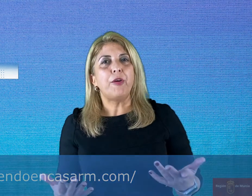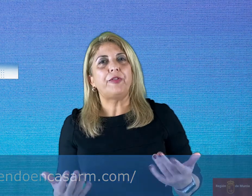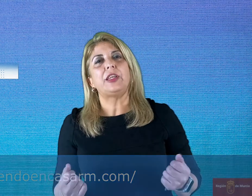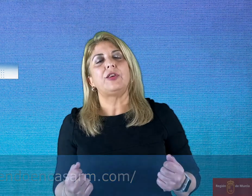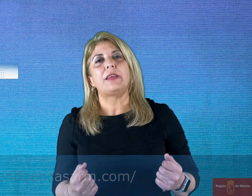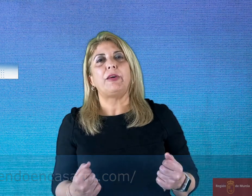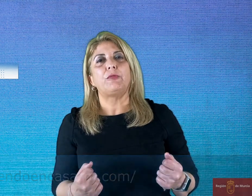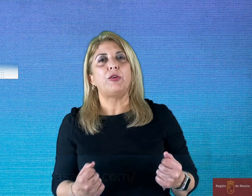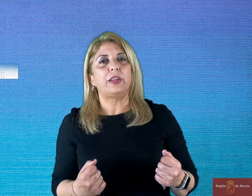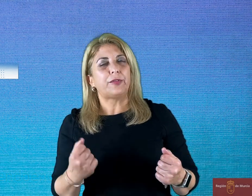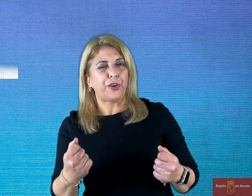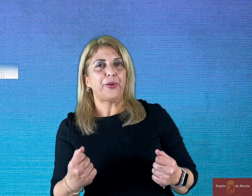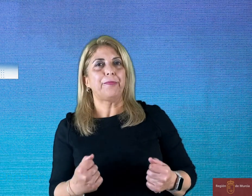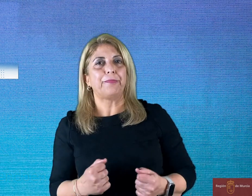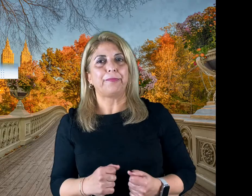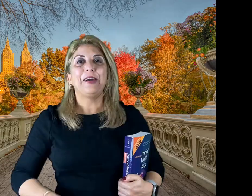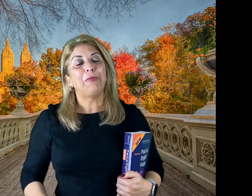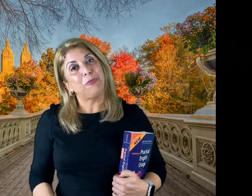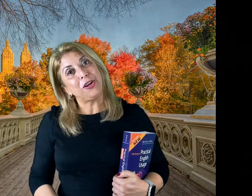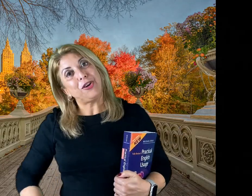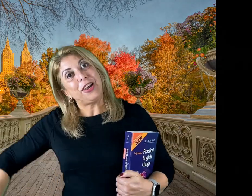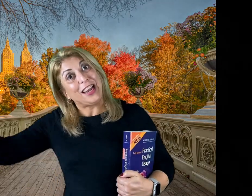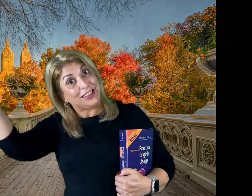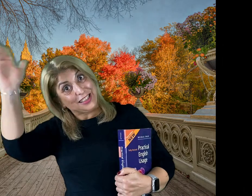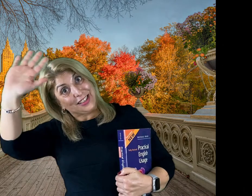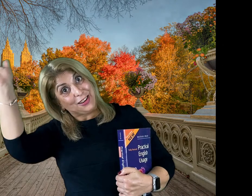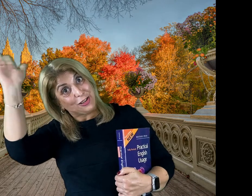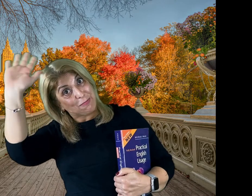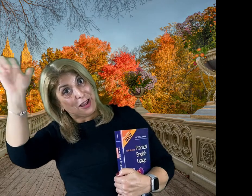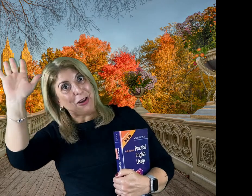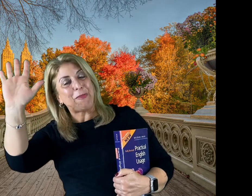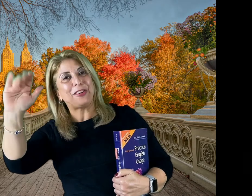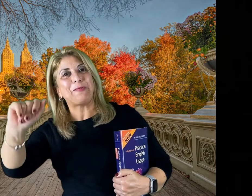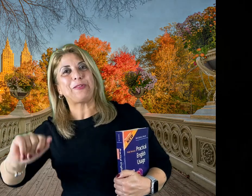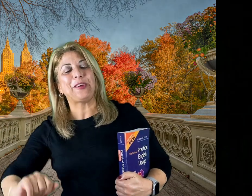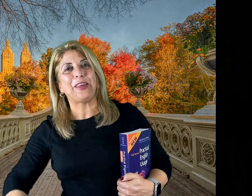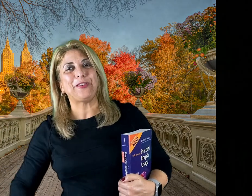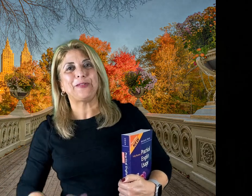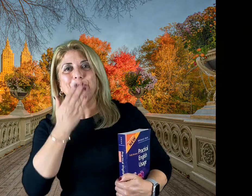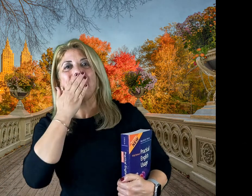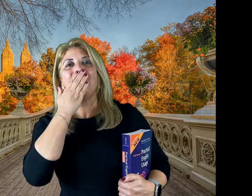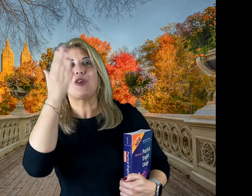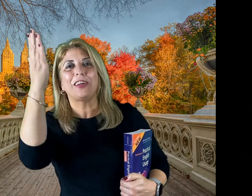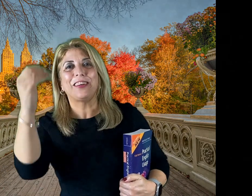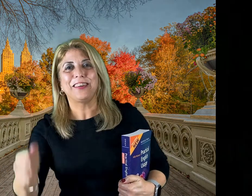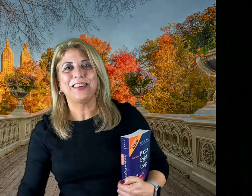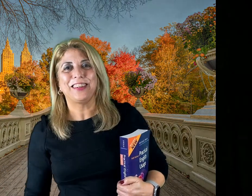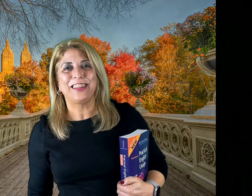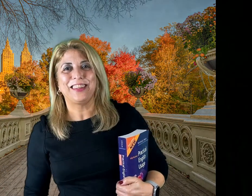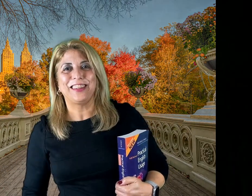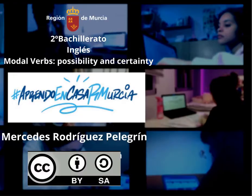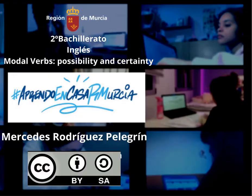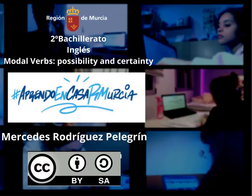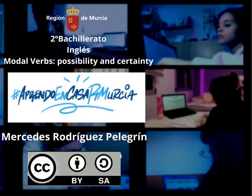videos about models for you. Bueno, la Artiste los espera en los próximos videos. videos. Chun. Chun.